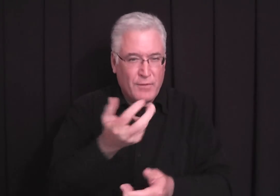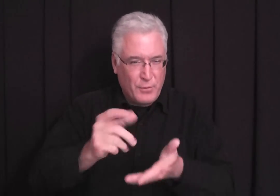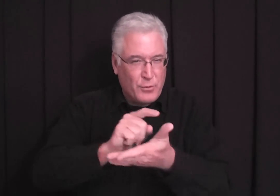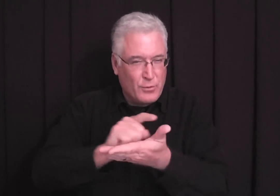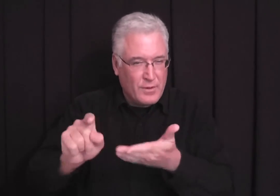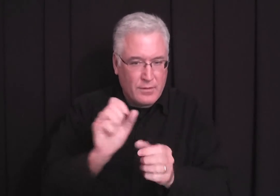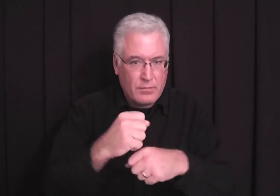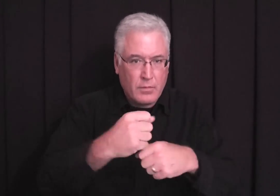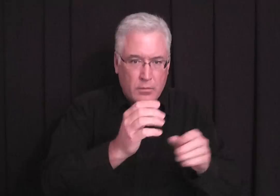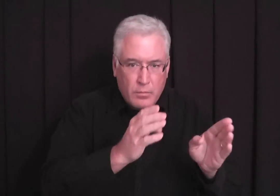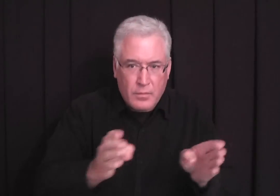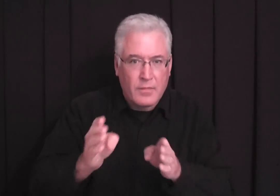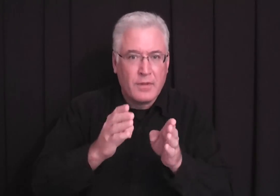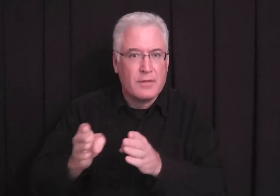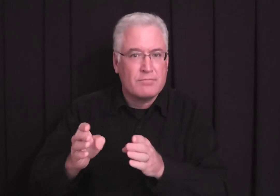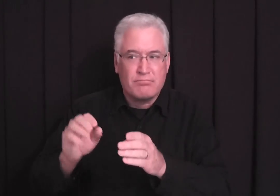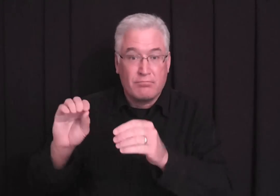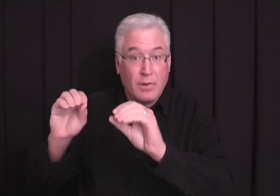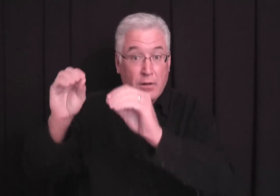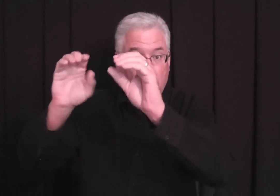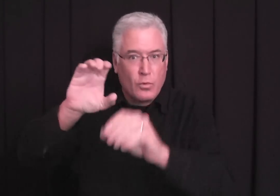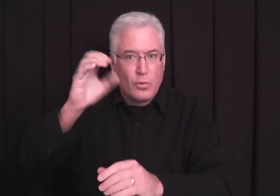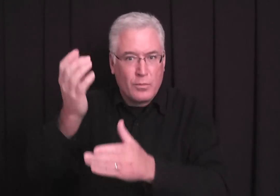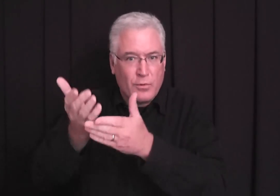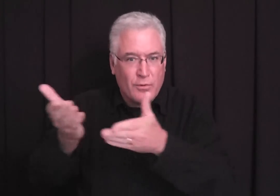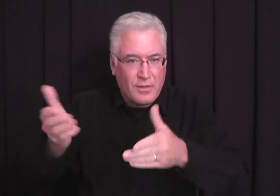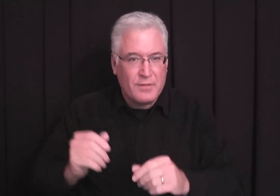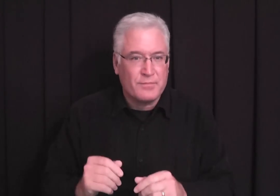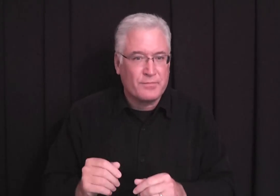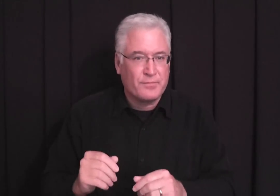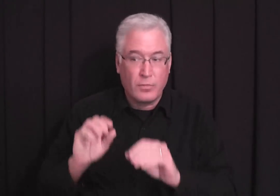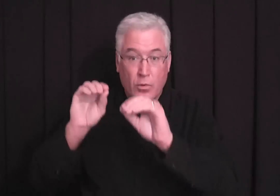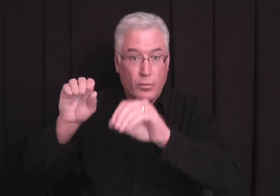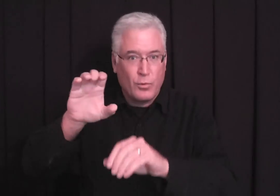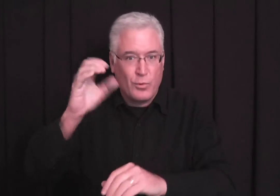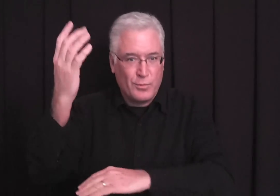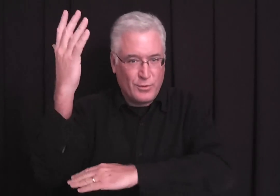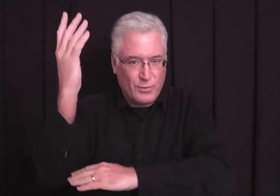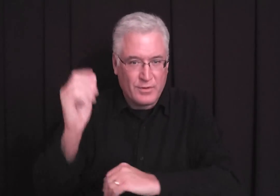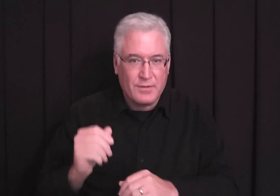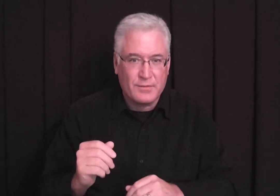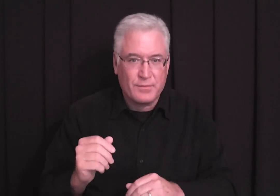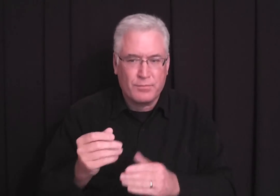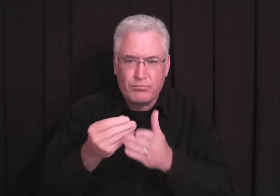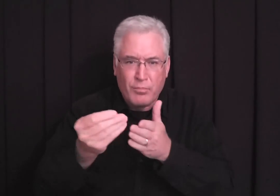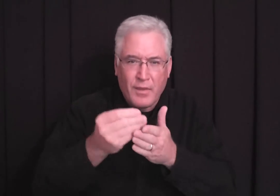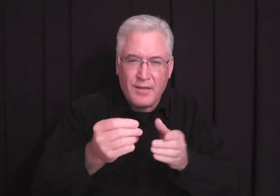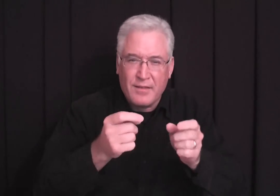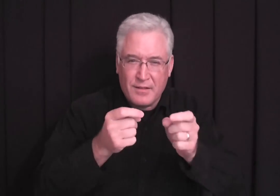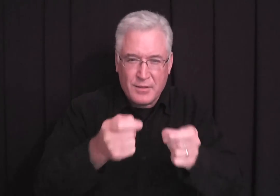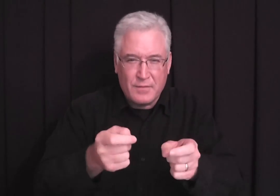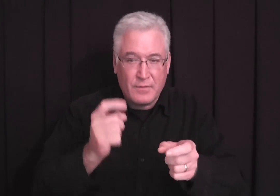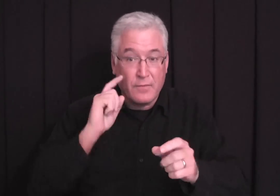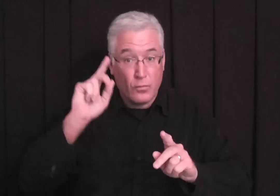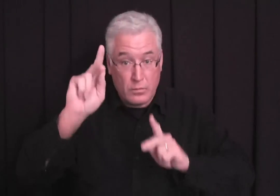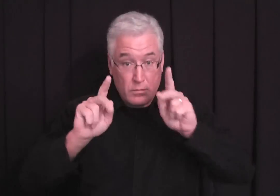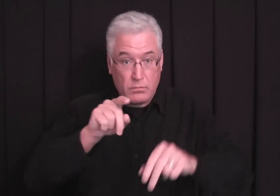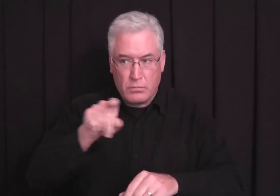People have been decorating, making plans for weeks, putting up Christmas decorations, their trees, and buying gifts for their